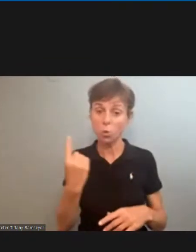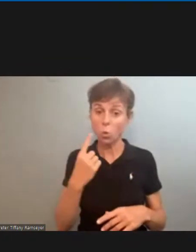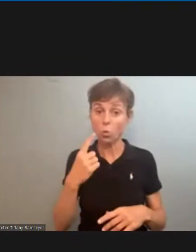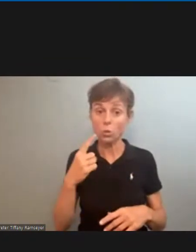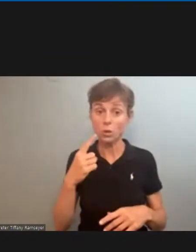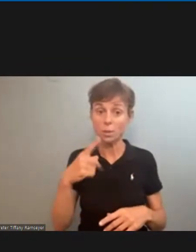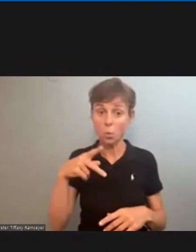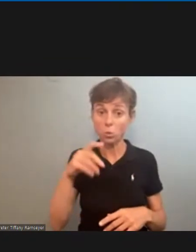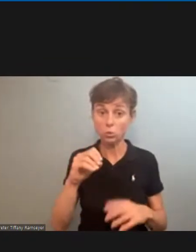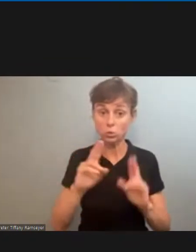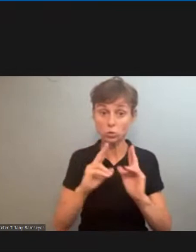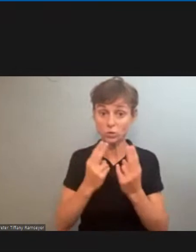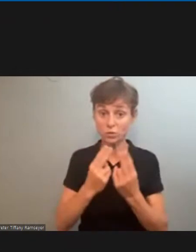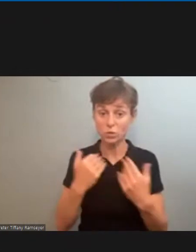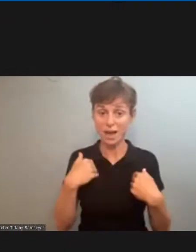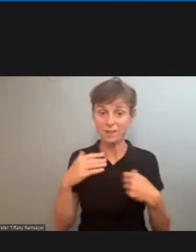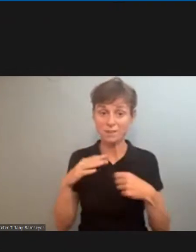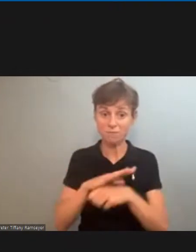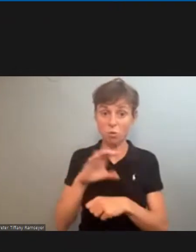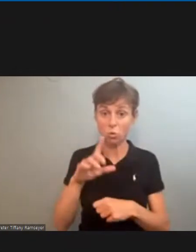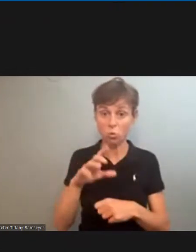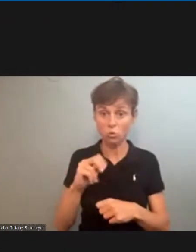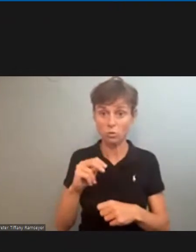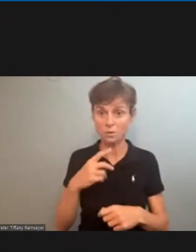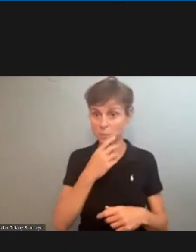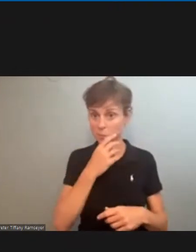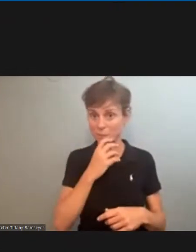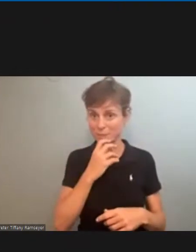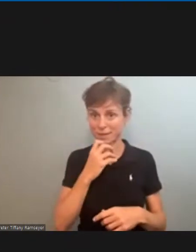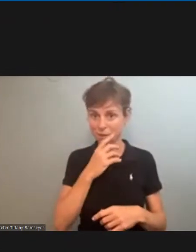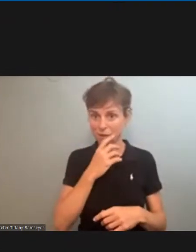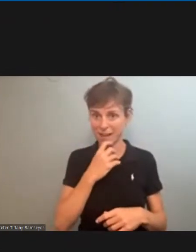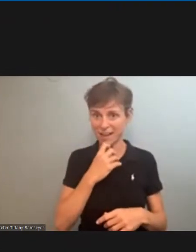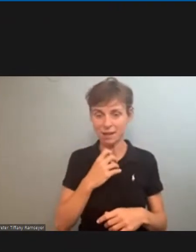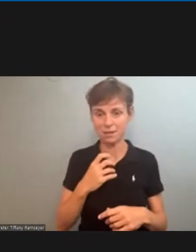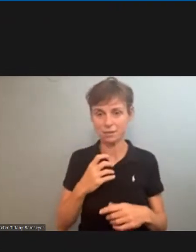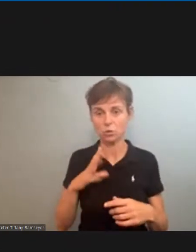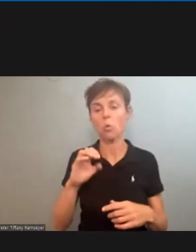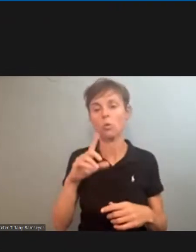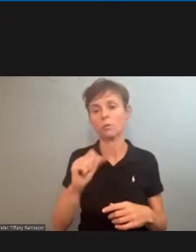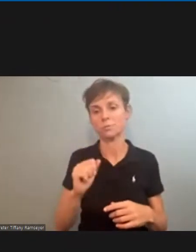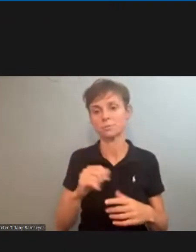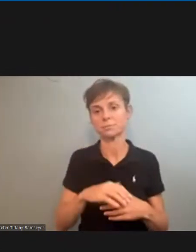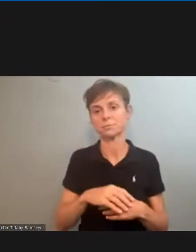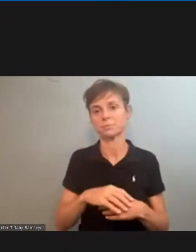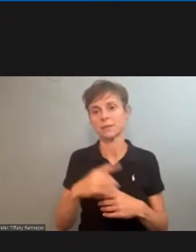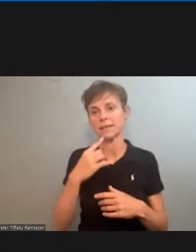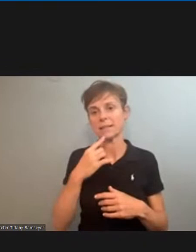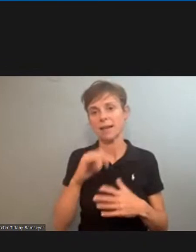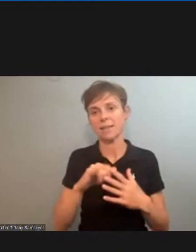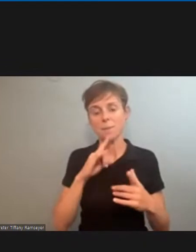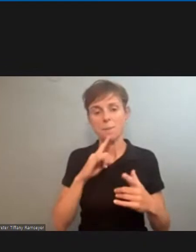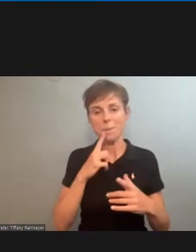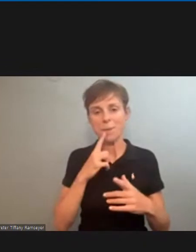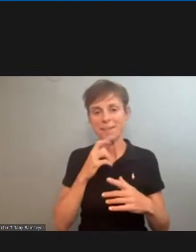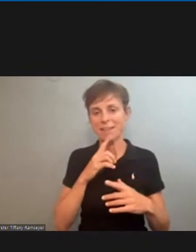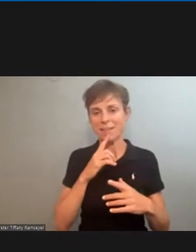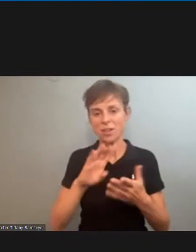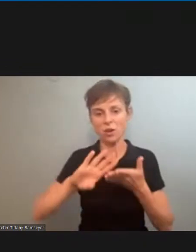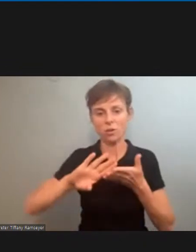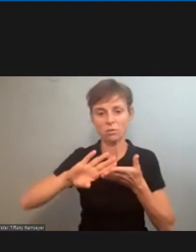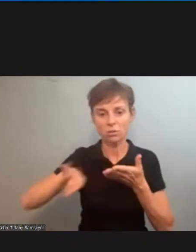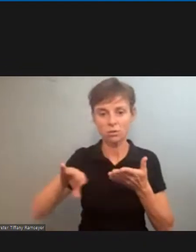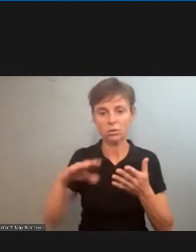some people say well you know our race has been small and they haven't been large by any of this but they're isolating the wage increase